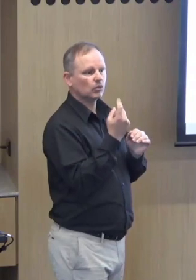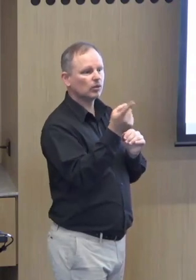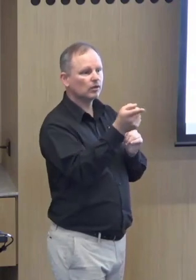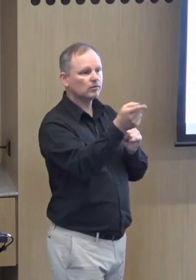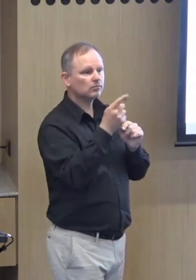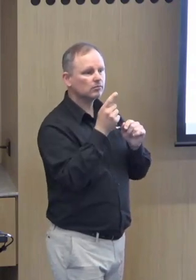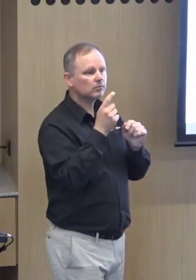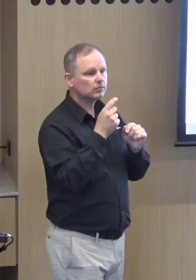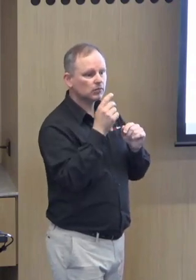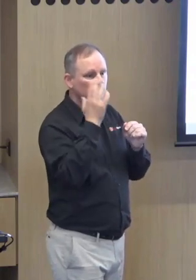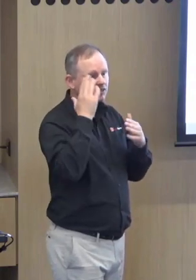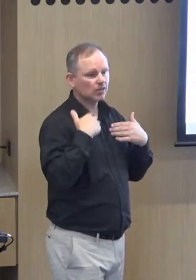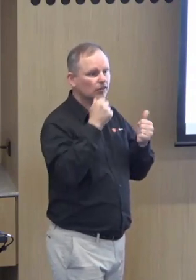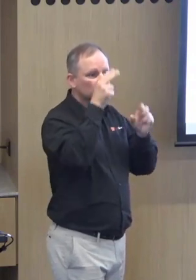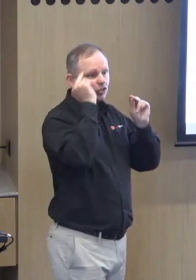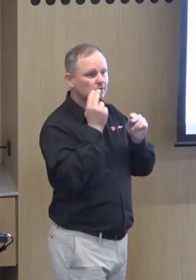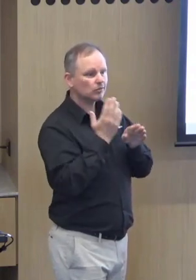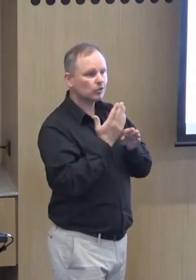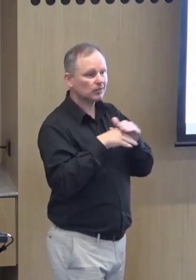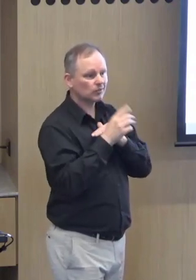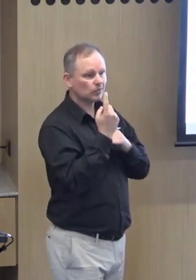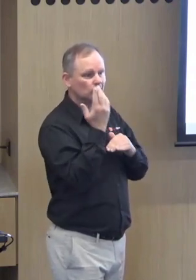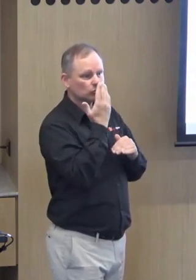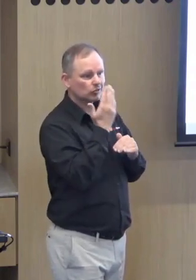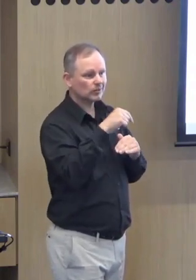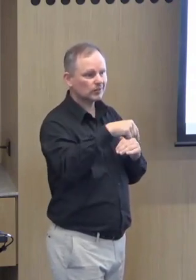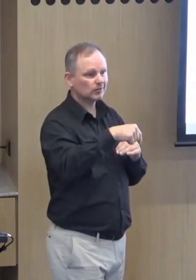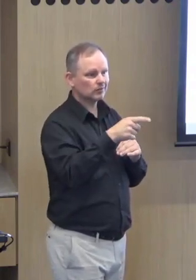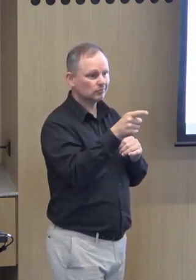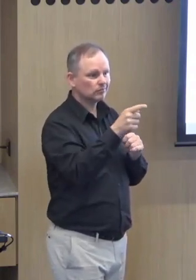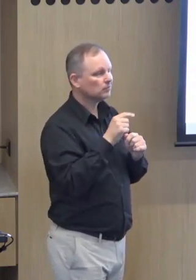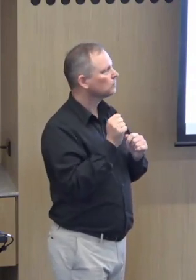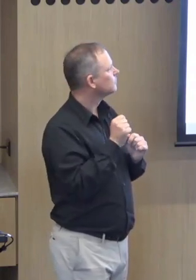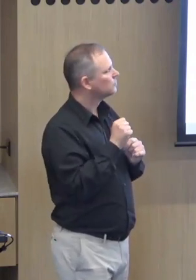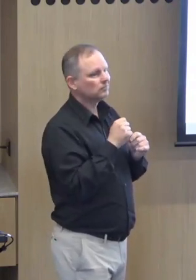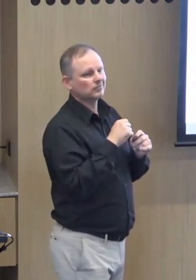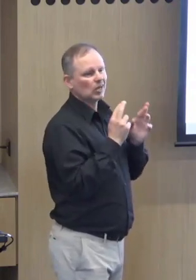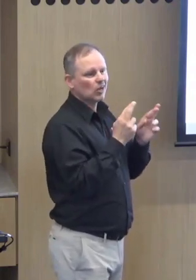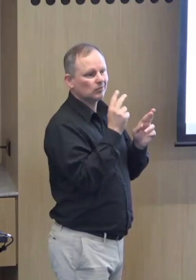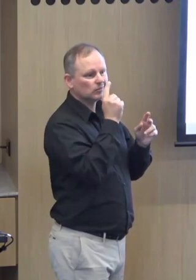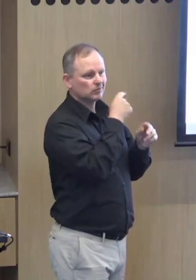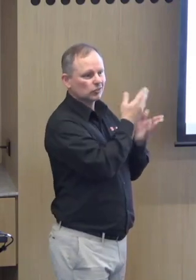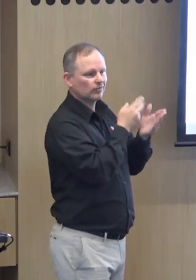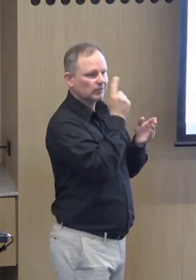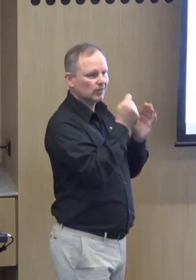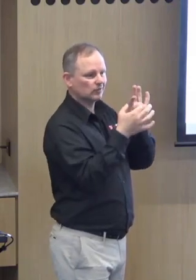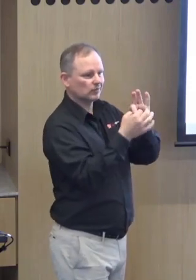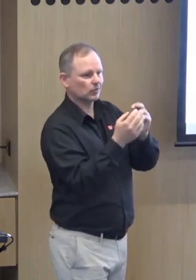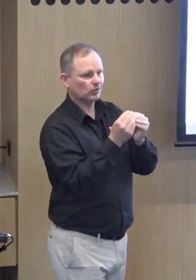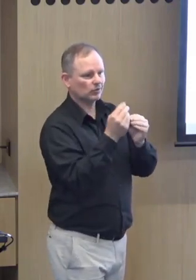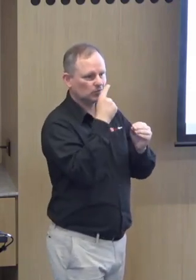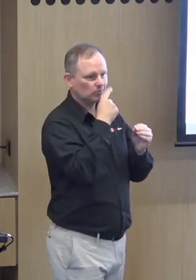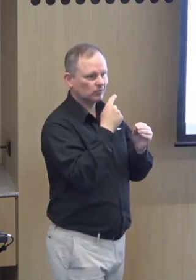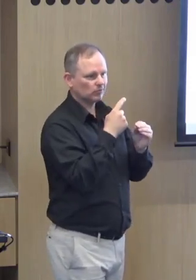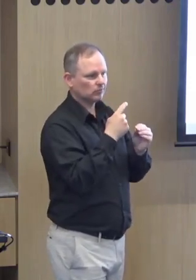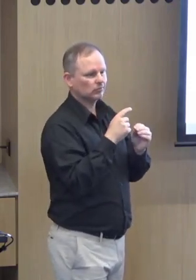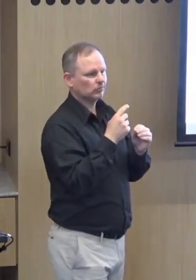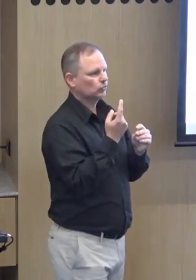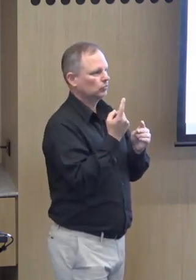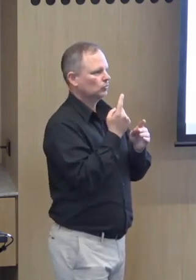will play a role. We have some people from the mental health nurse and from one particular school that's here as well. I hope that we might be able to collaborate in